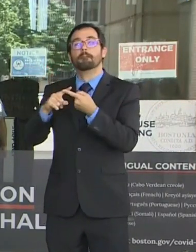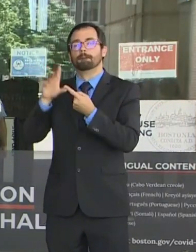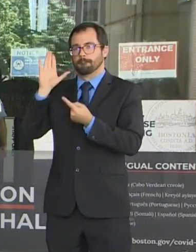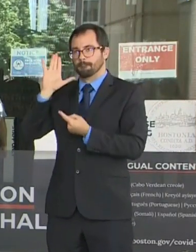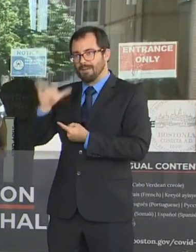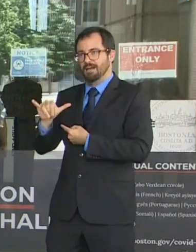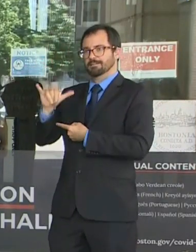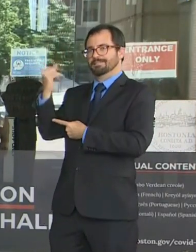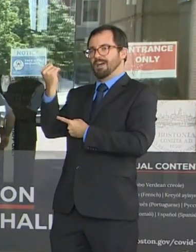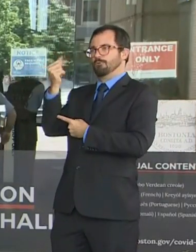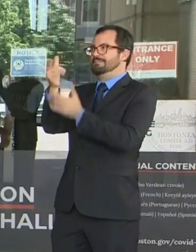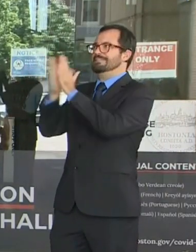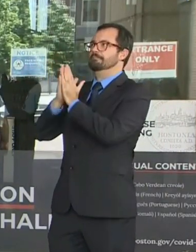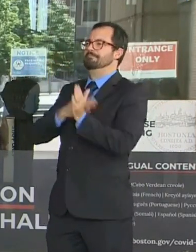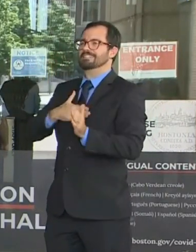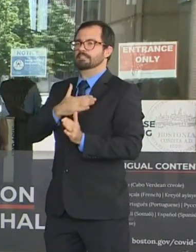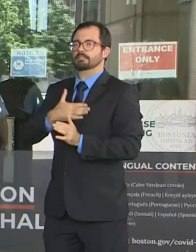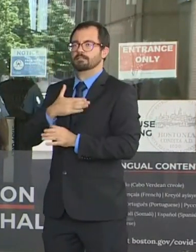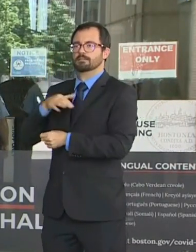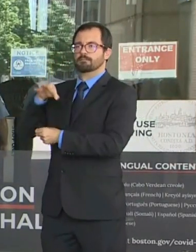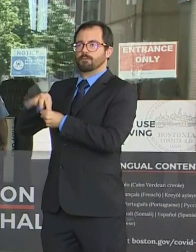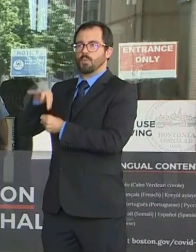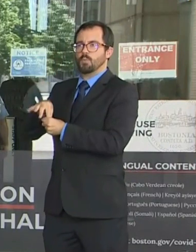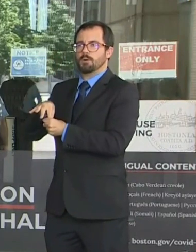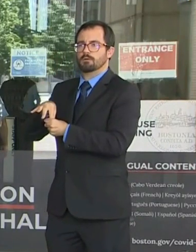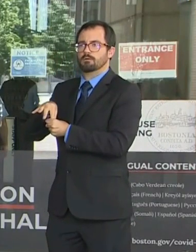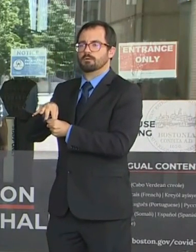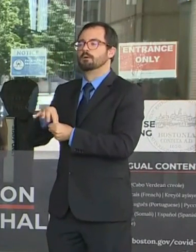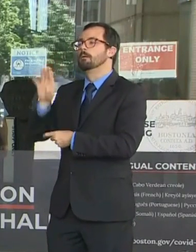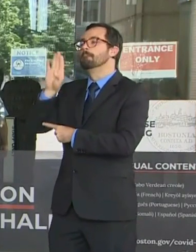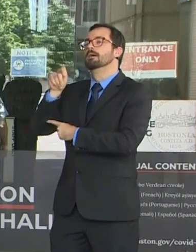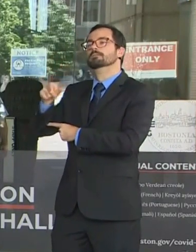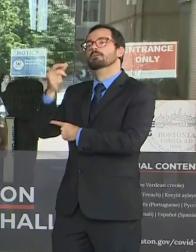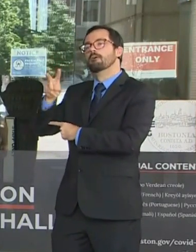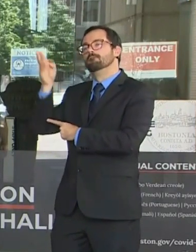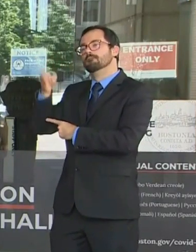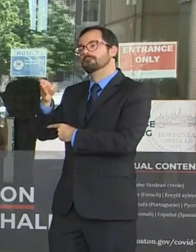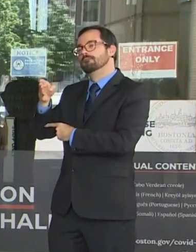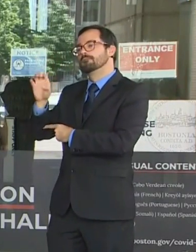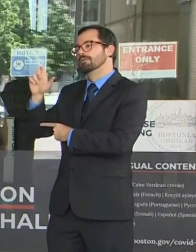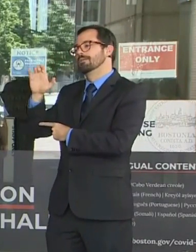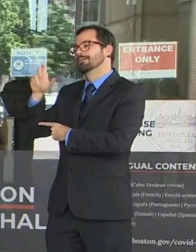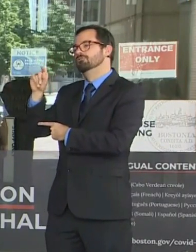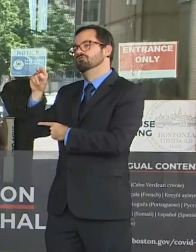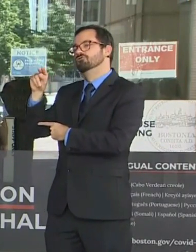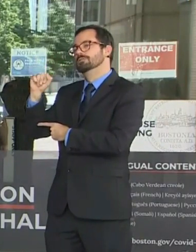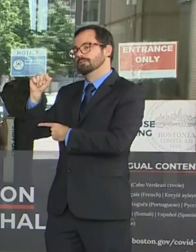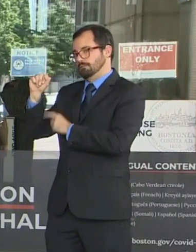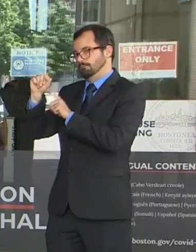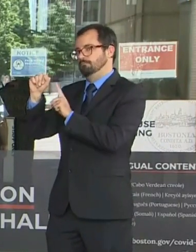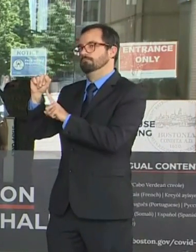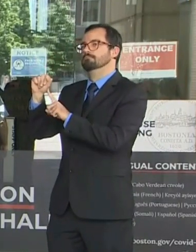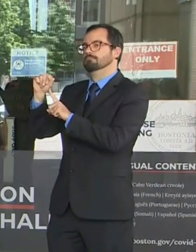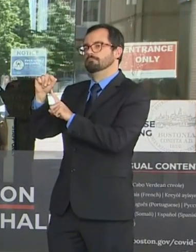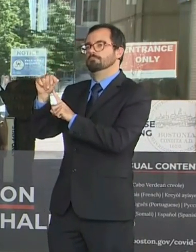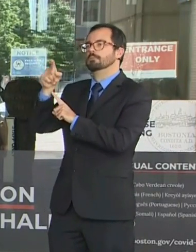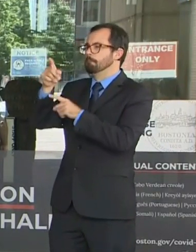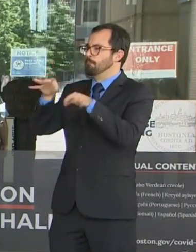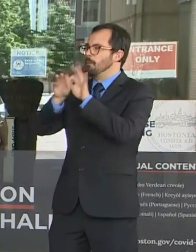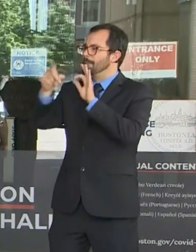elections. This year, we're certainly facing challenges to the election process like we've never, ever seen before.